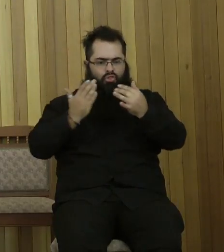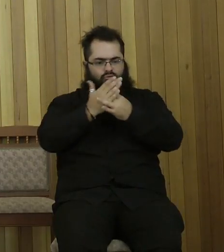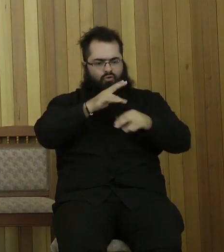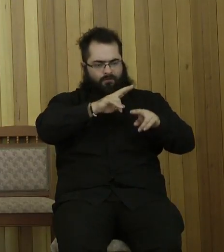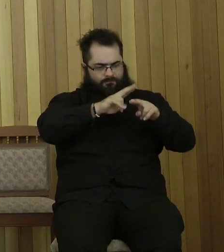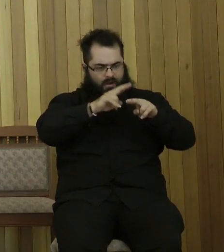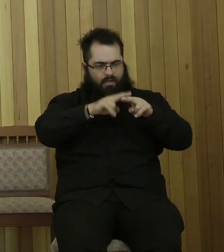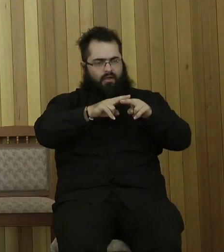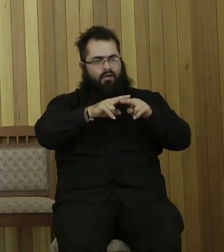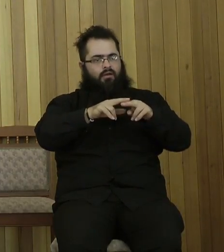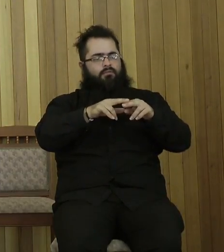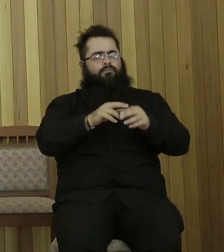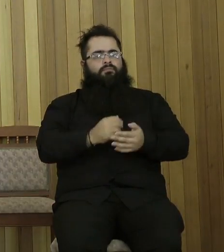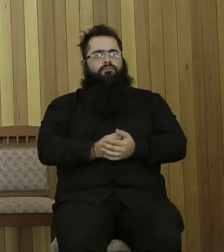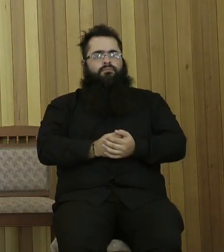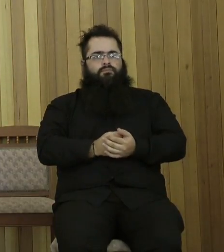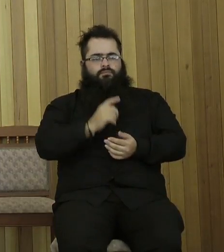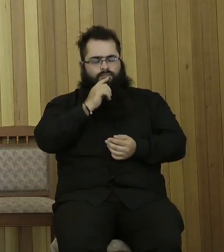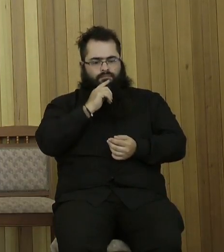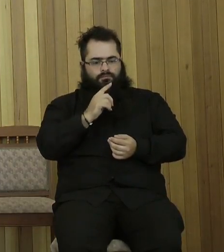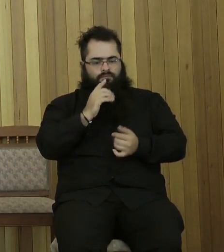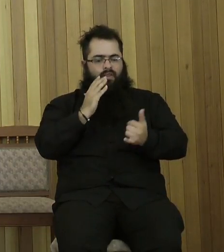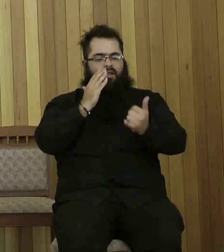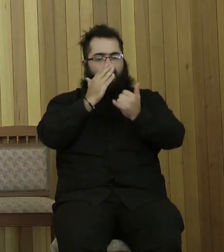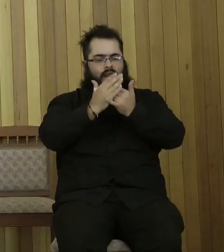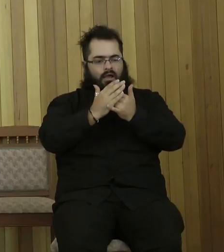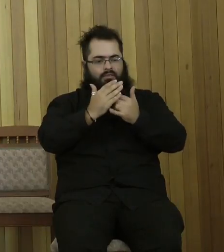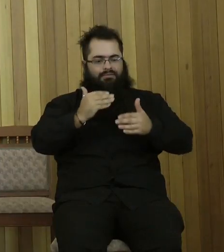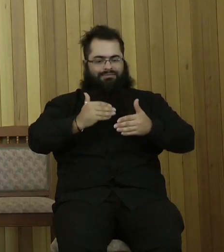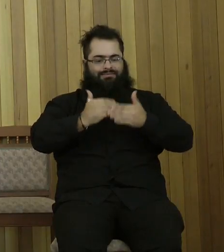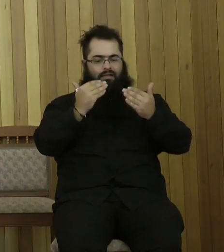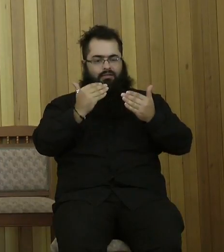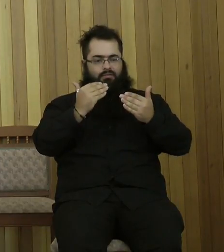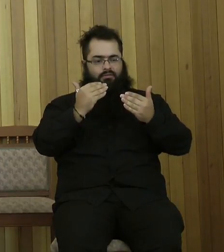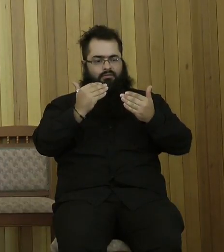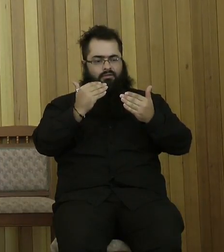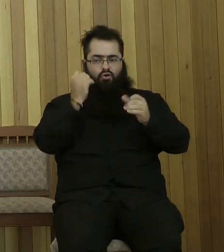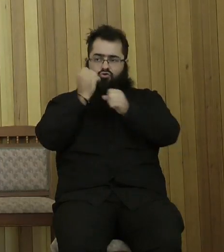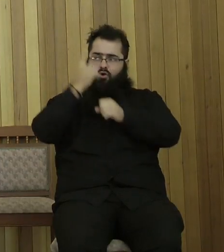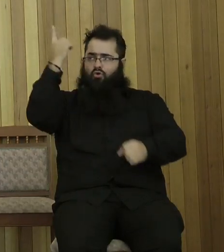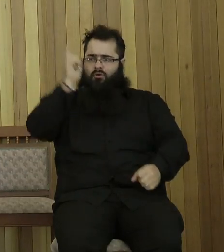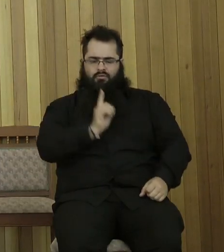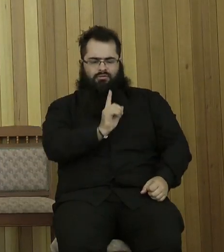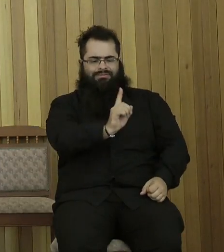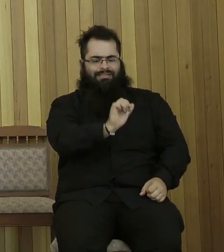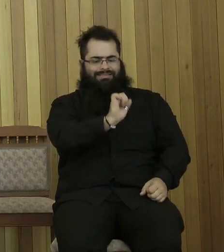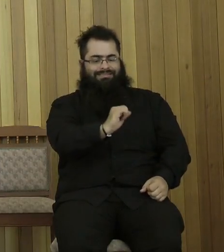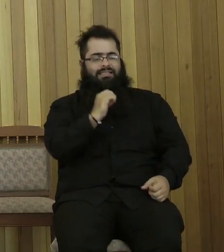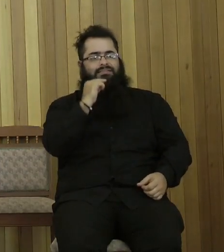has in these days, last days, spoken to us by His Son whom He has appointed Heir of all things, through whom